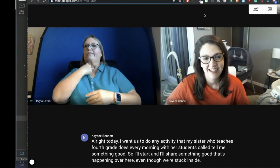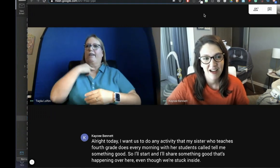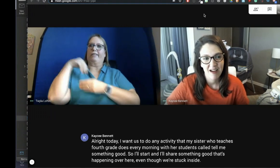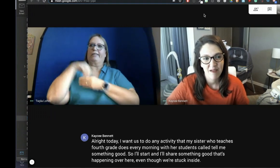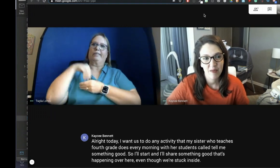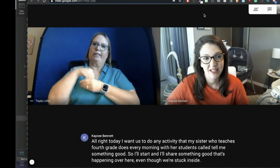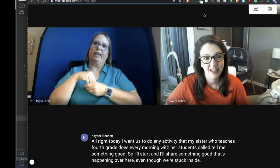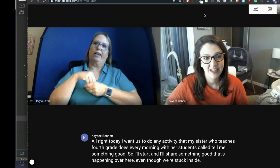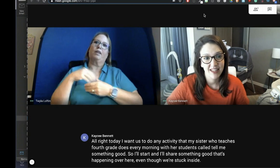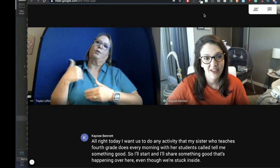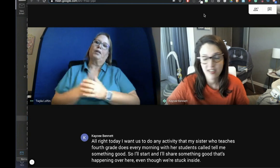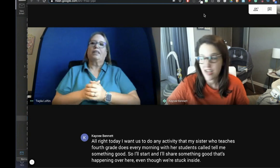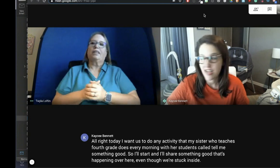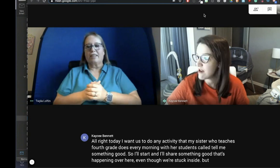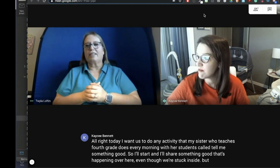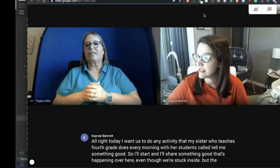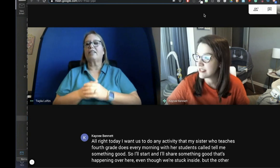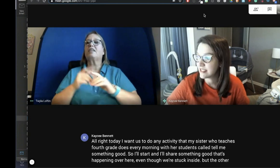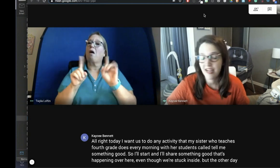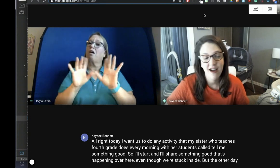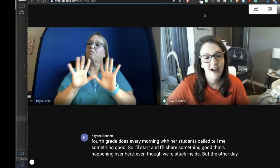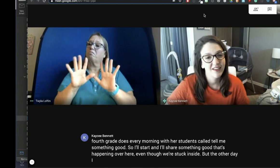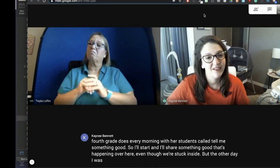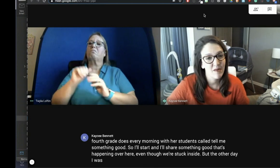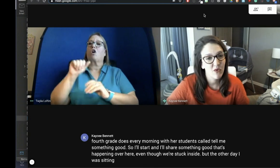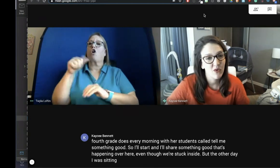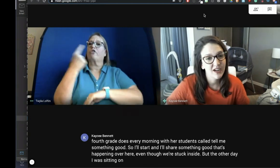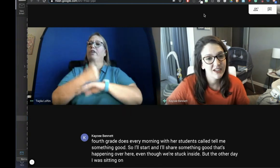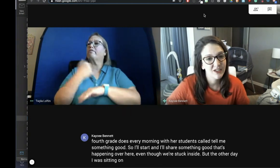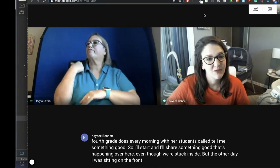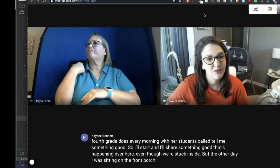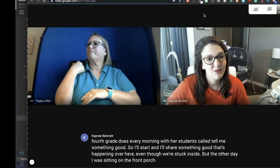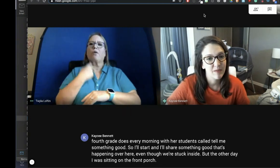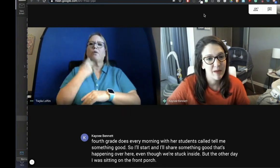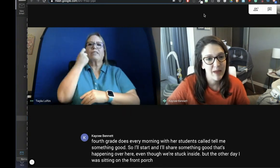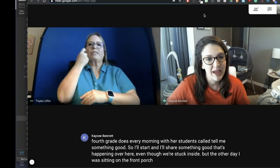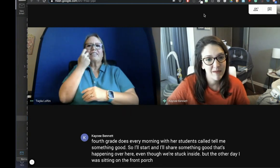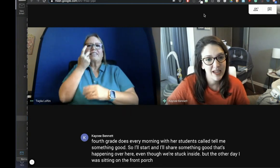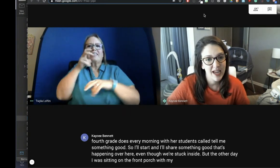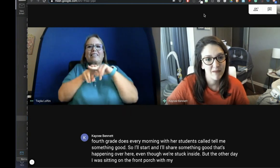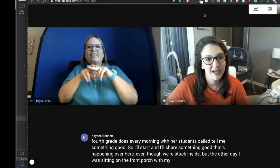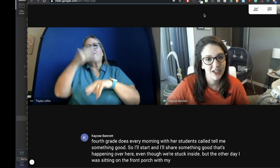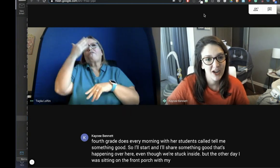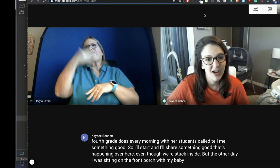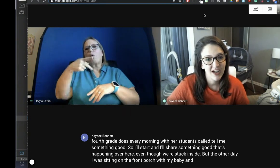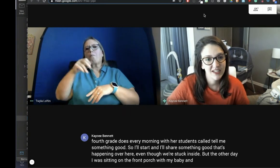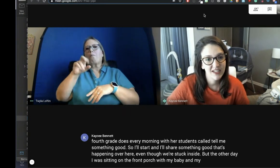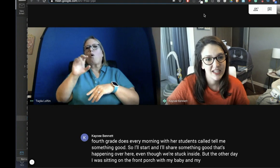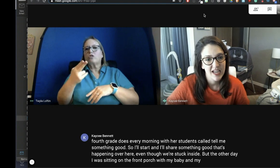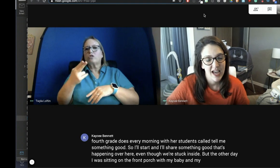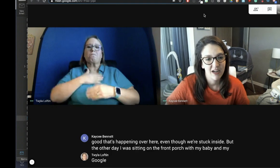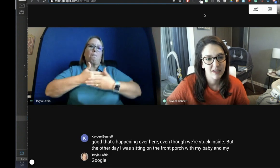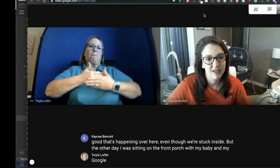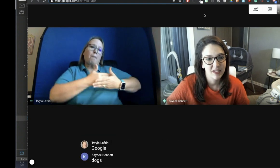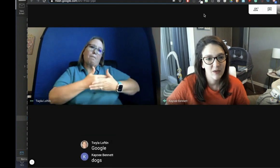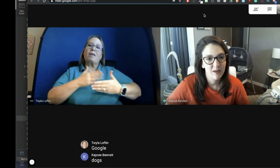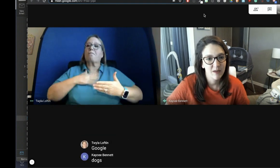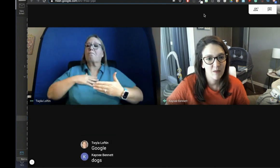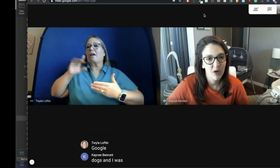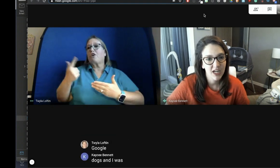But the other day I was sitting on the front porch with my baby and my dog and I was doing some work